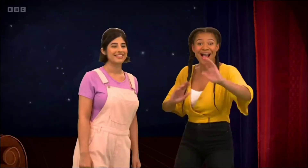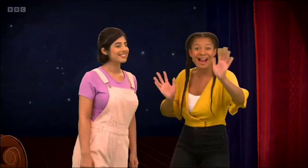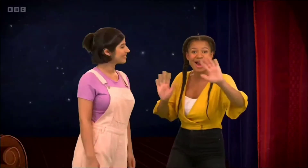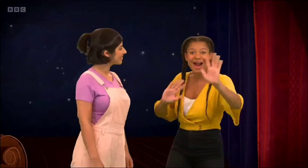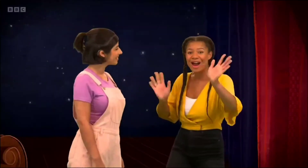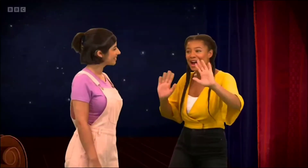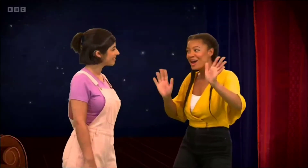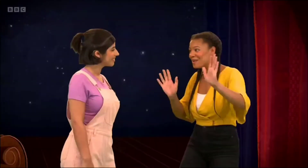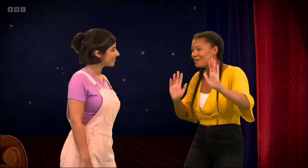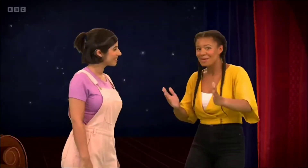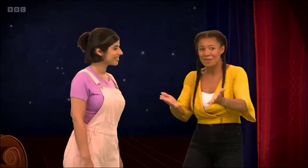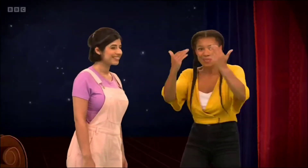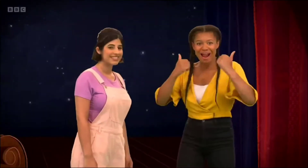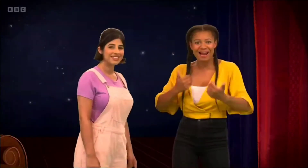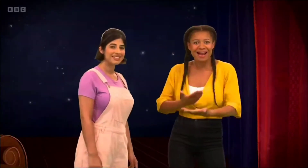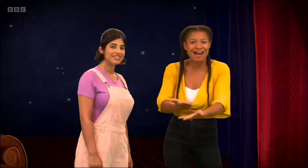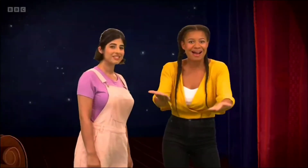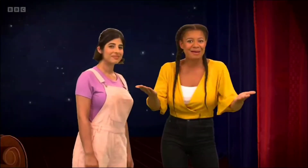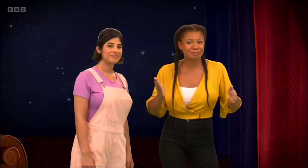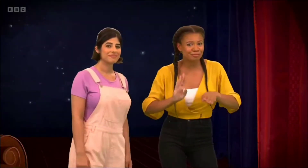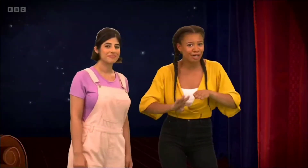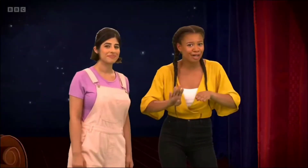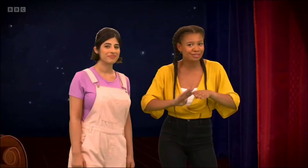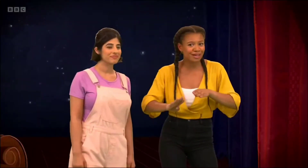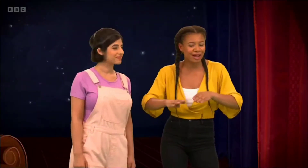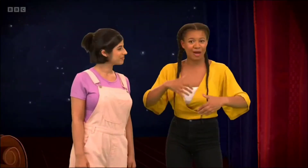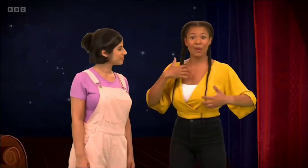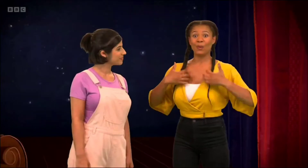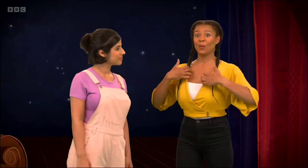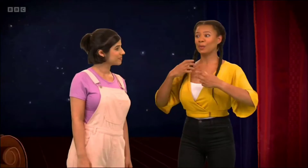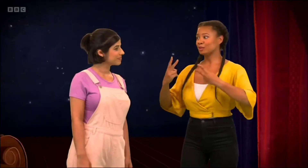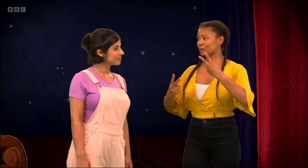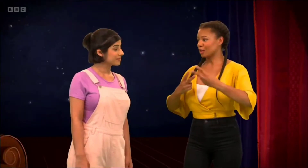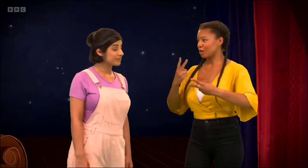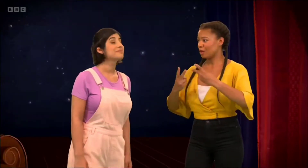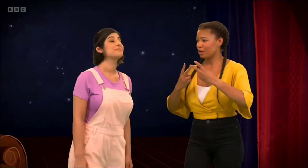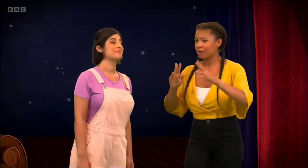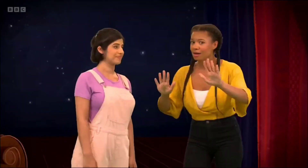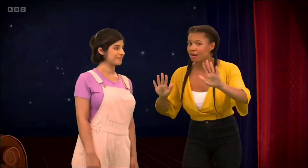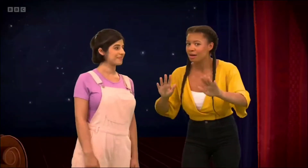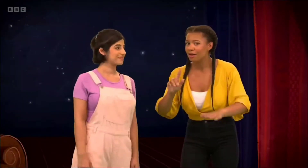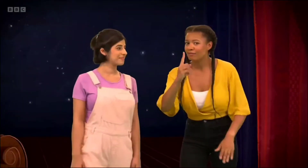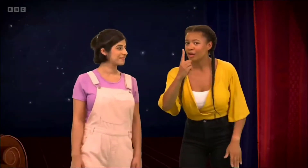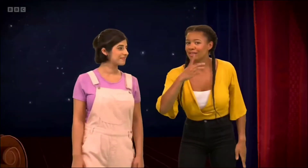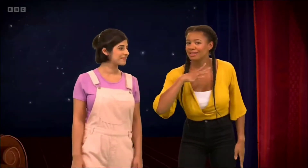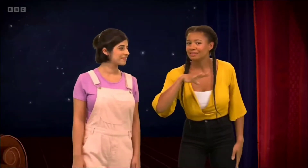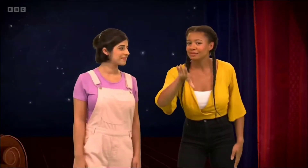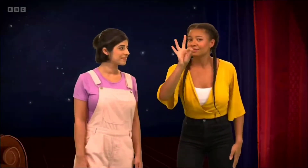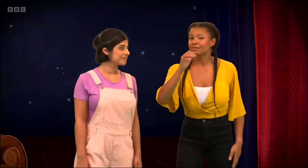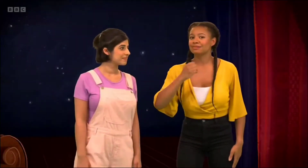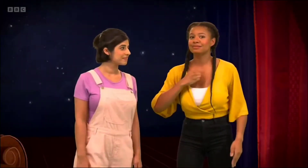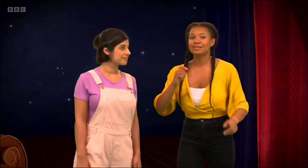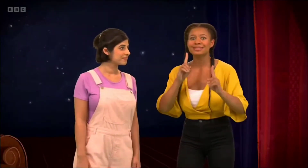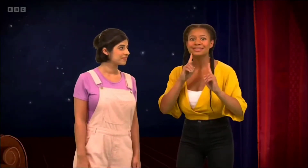Hello everyone. Welcome to our rehearsal space. We have a great song today, but first we have to find our star.